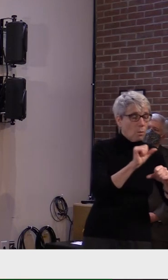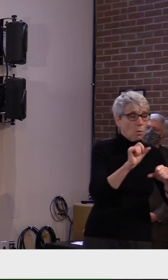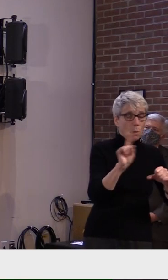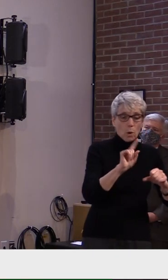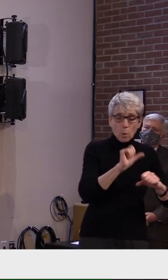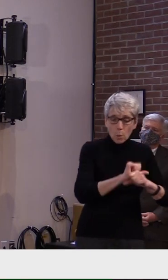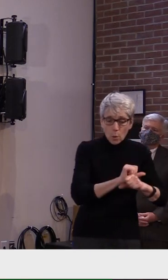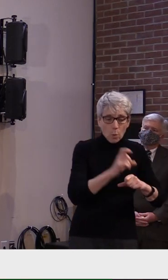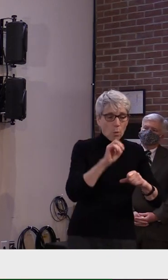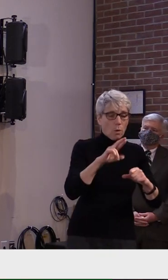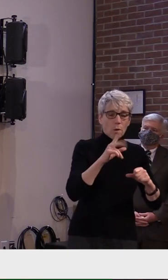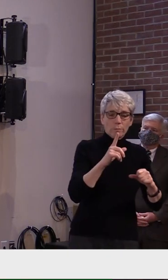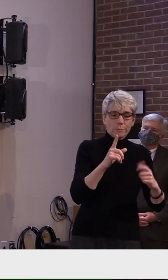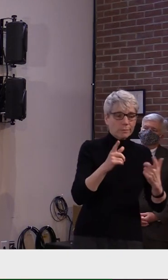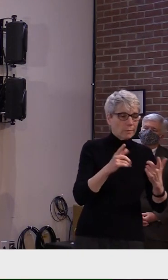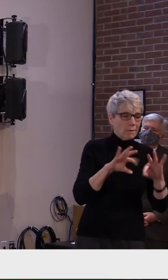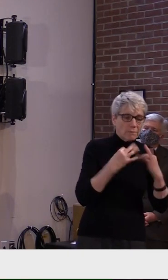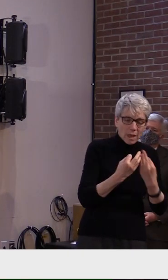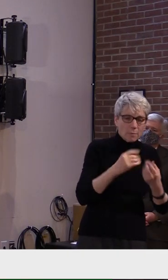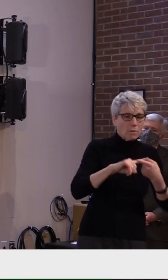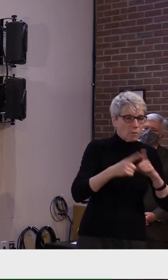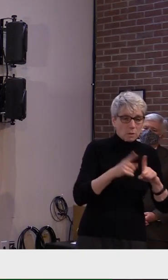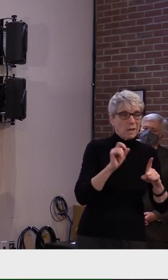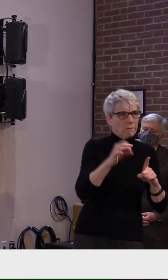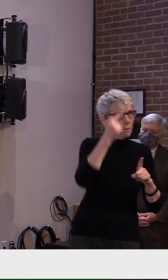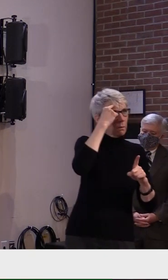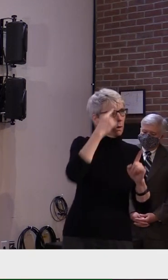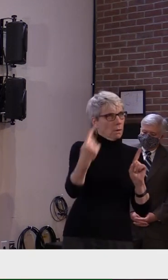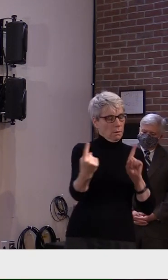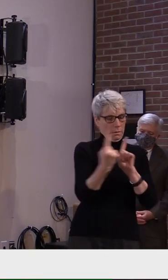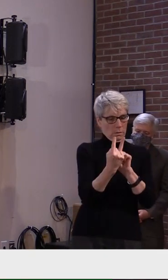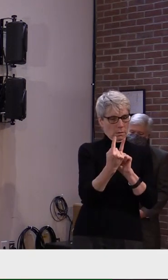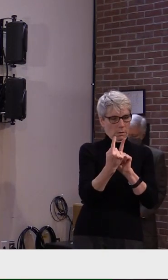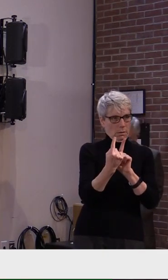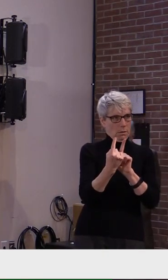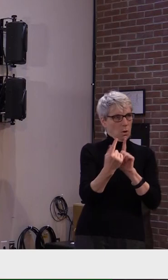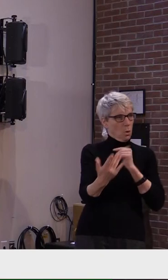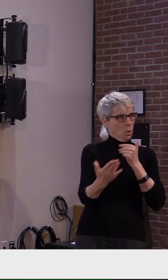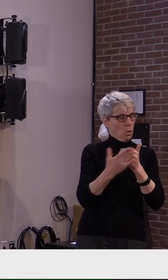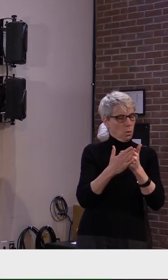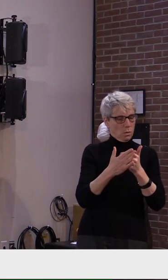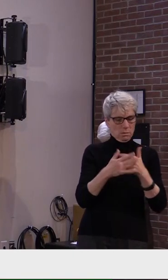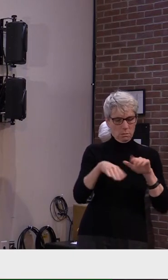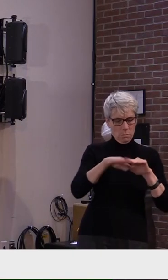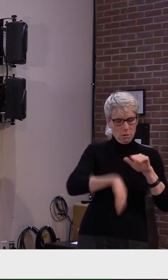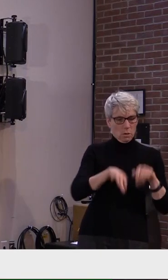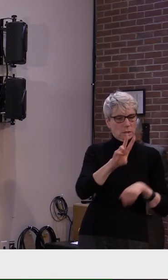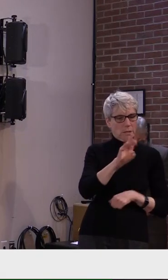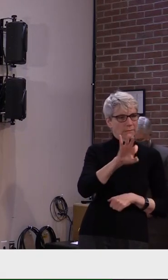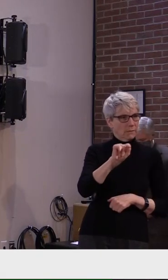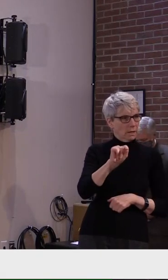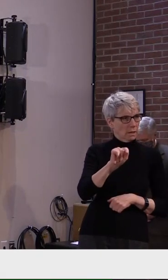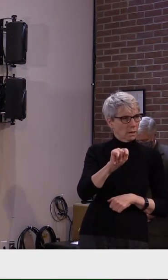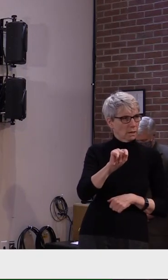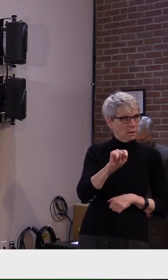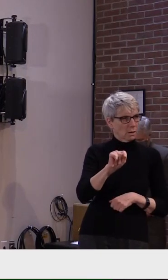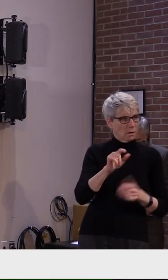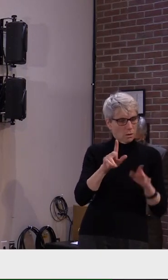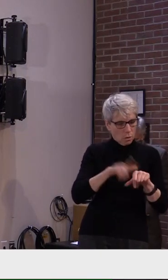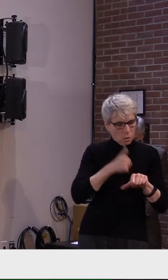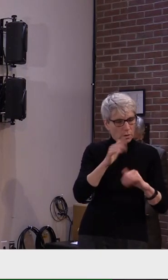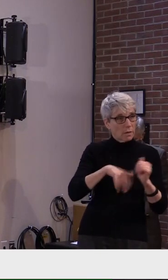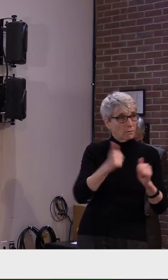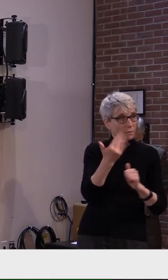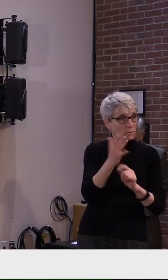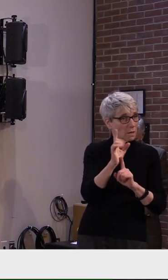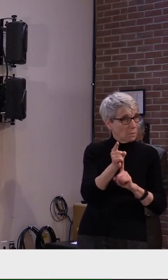am I within six feet for greater than 15 minutes of anyone? If the answer is no, you're